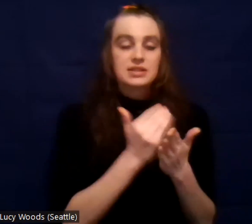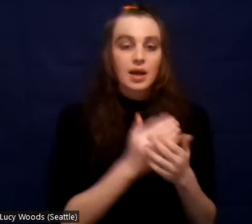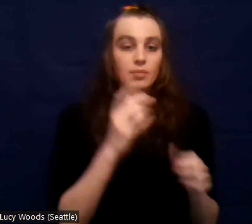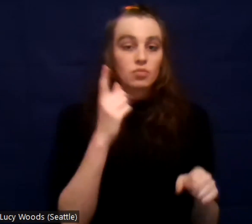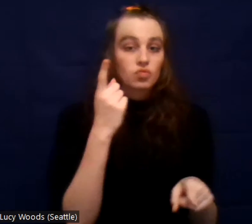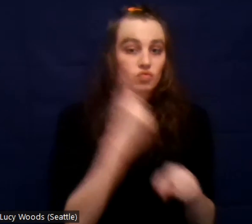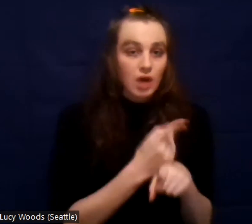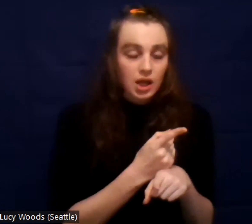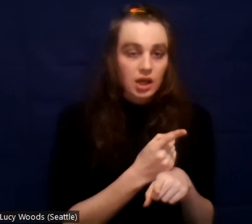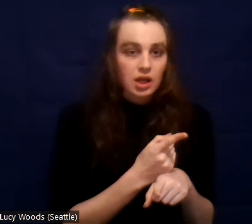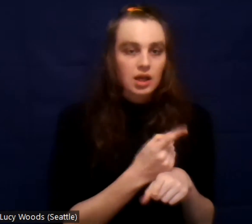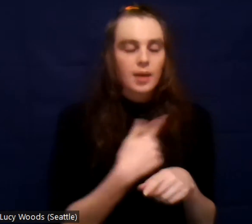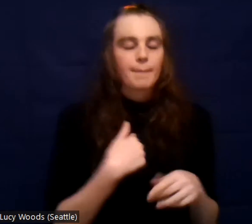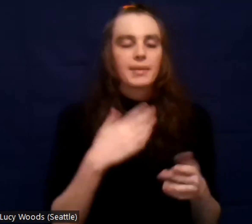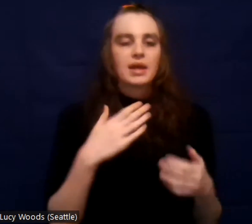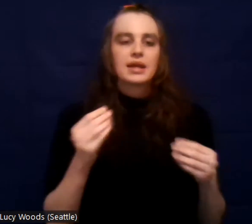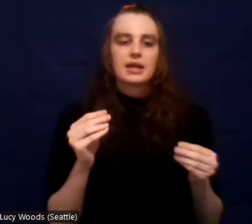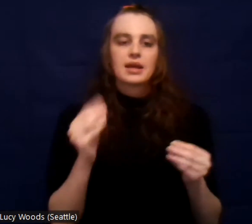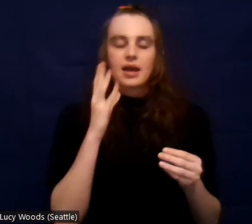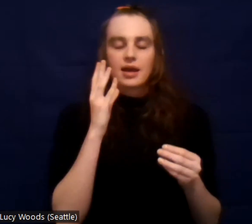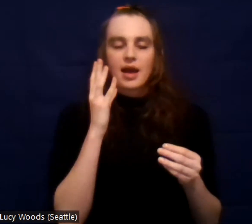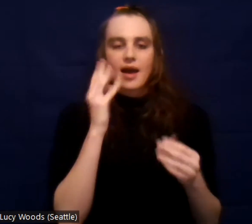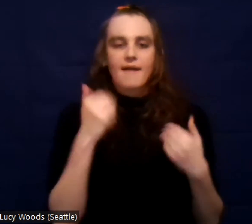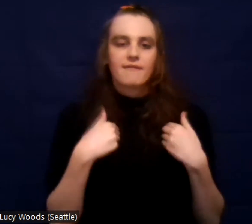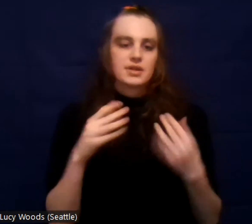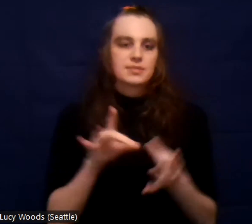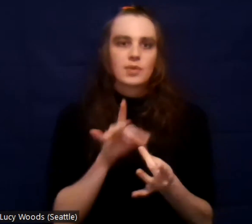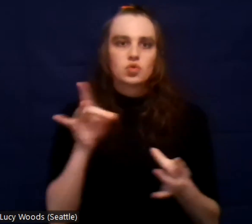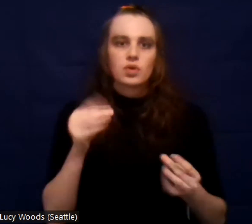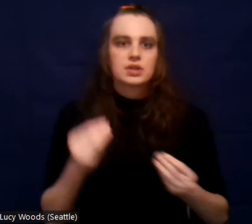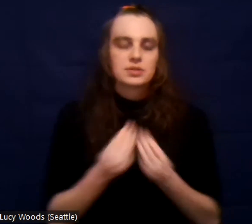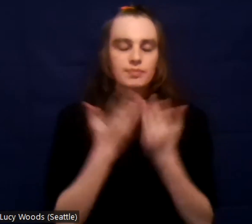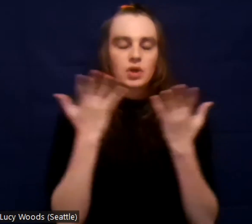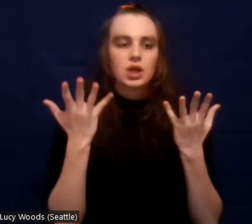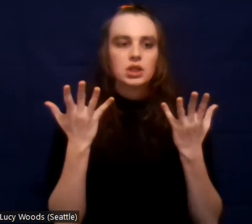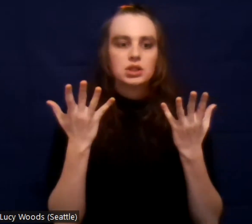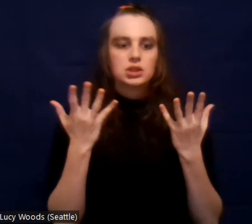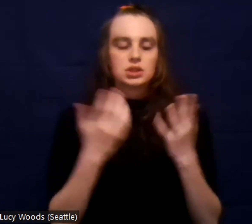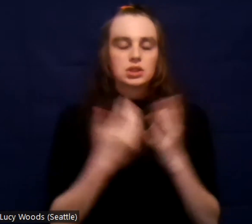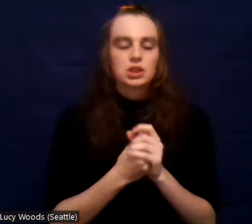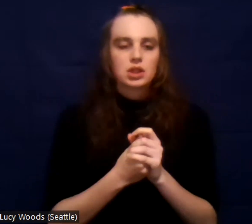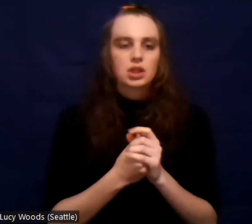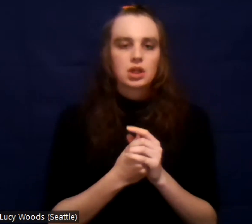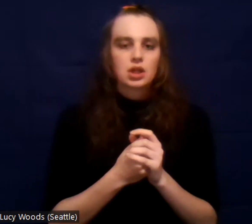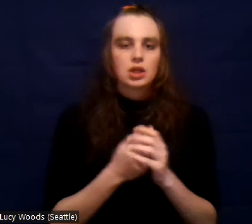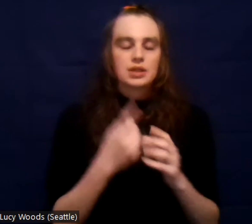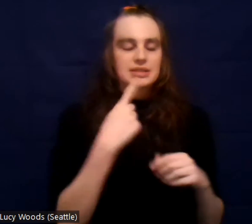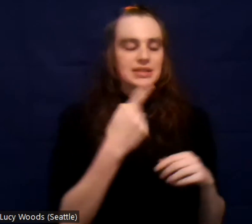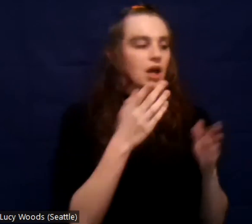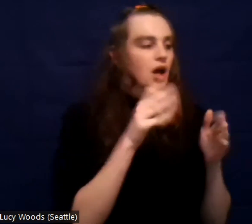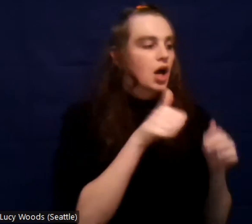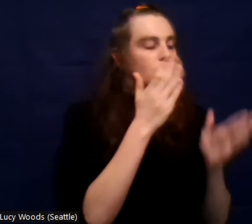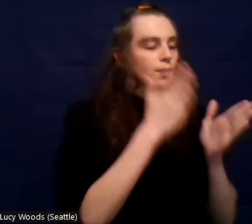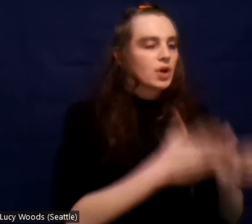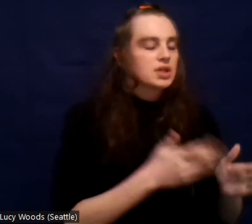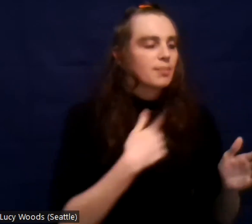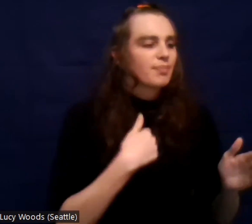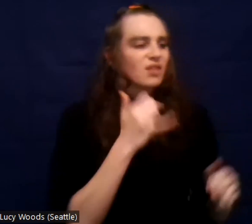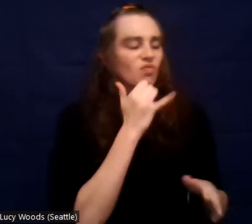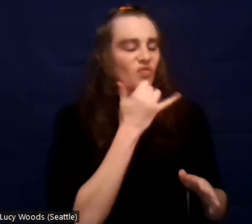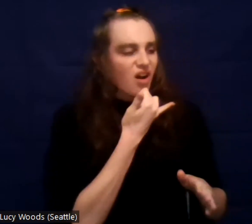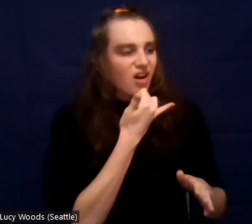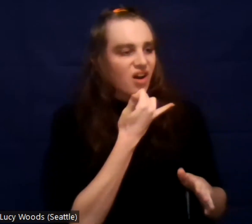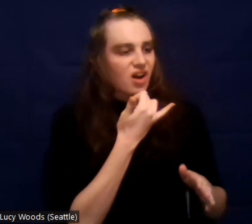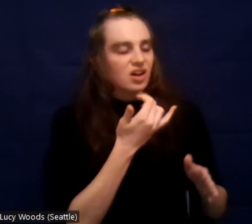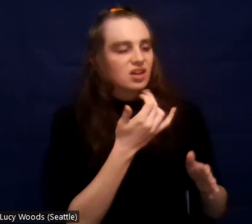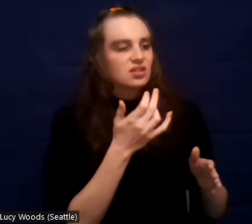about telling another human being just how human I am, how flawed I am and all these things that I thought I couldn't share